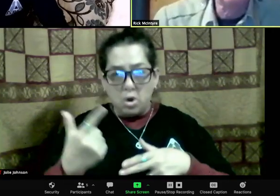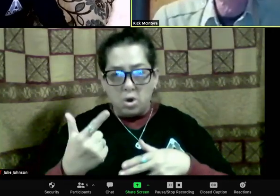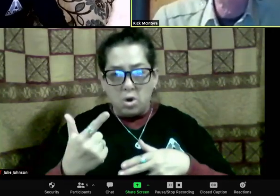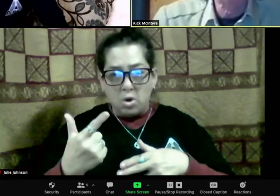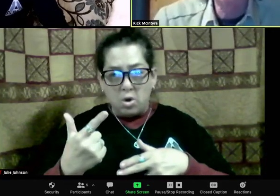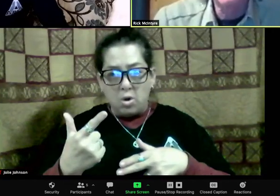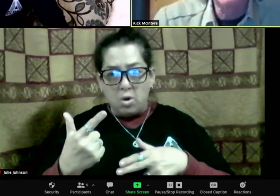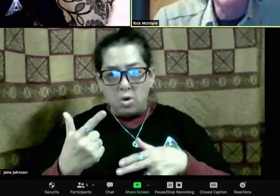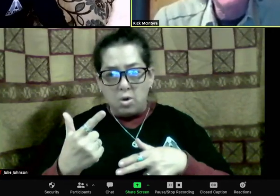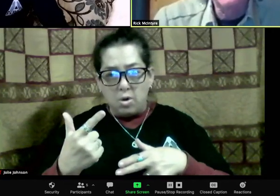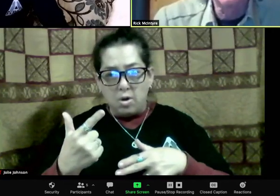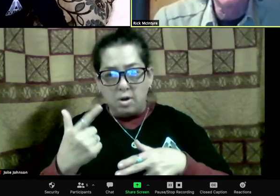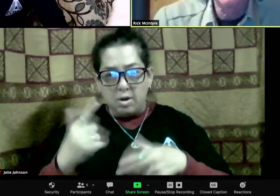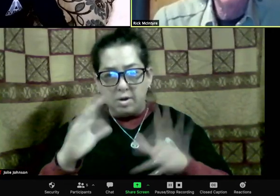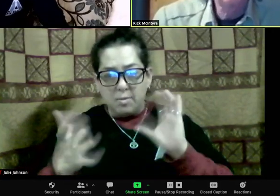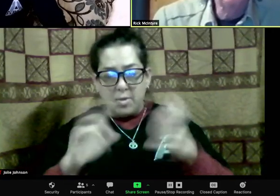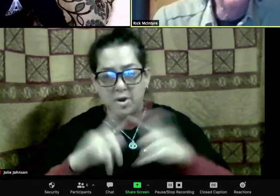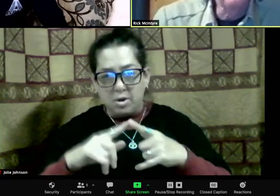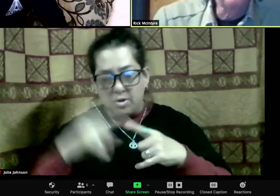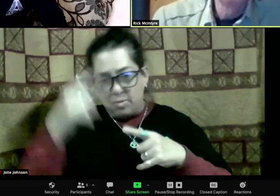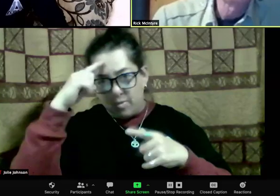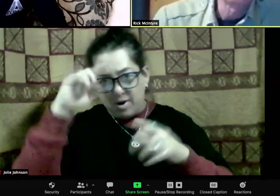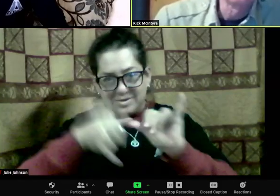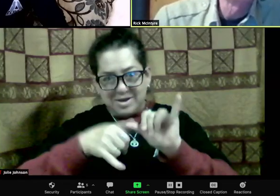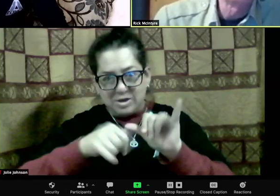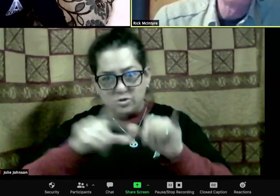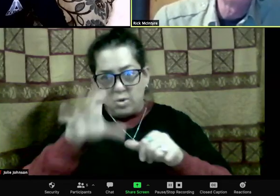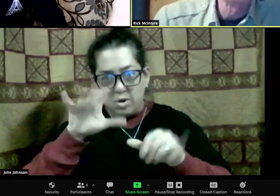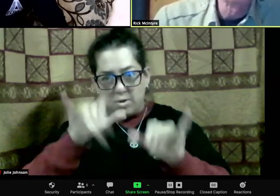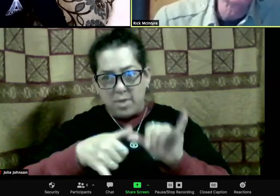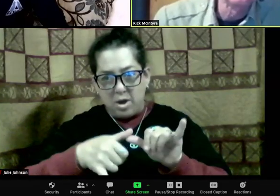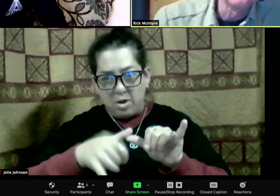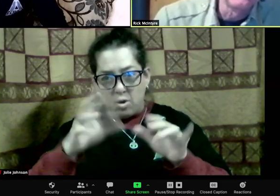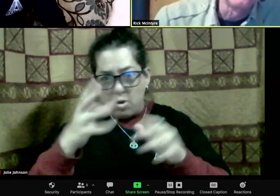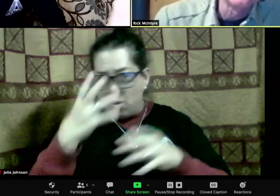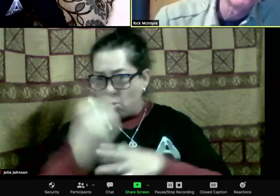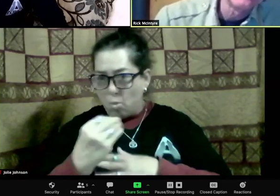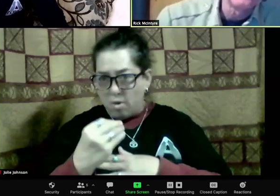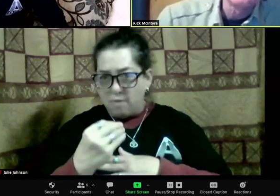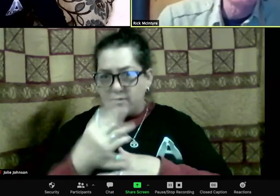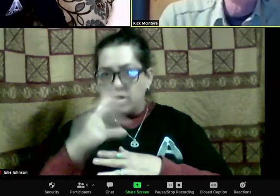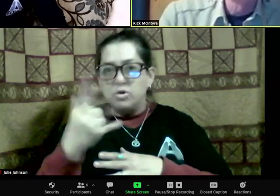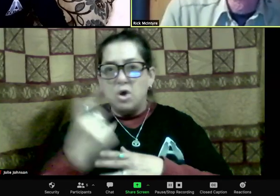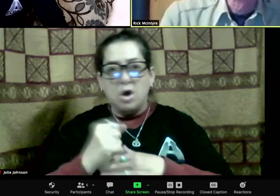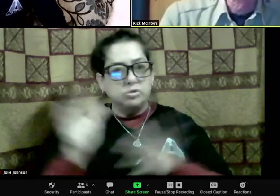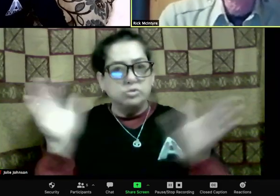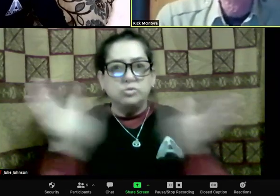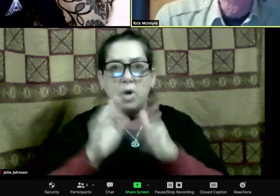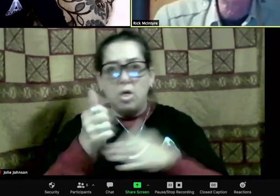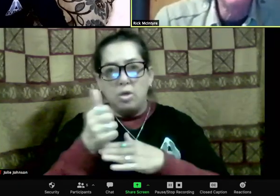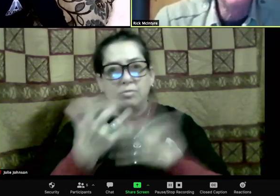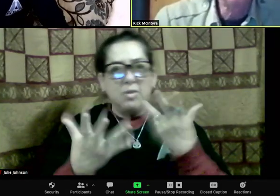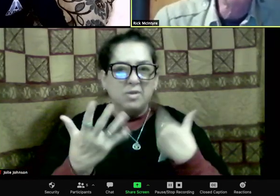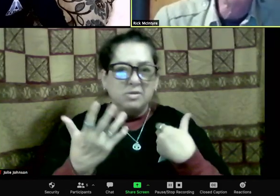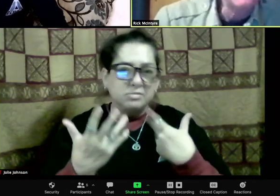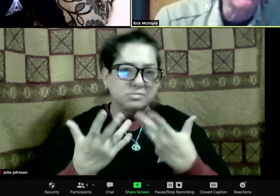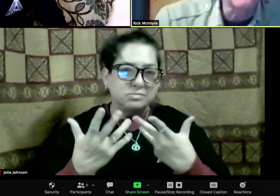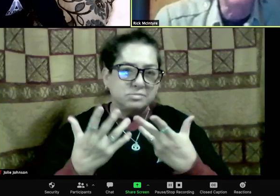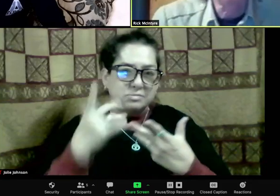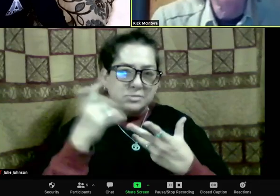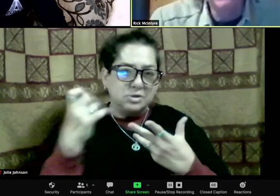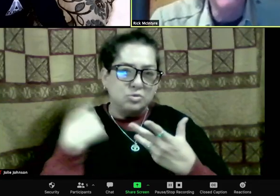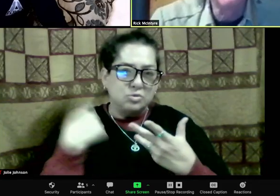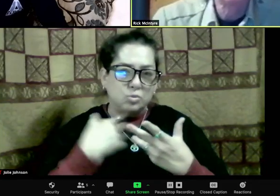know if you're all aware of this, but for researchers that work with dogs, they've been able to prove that